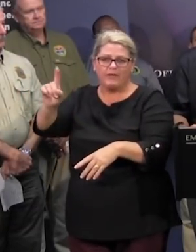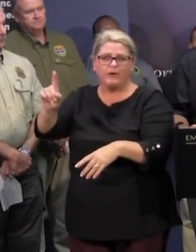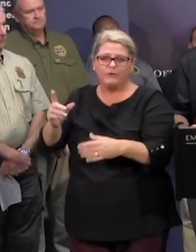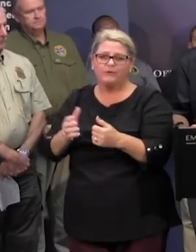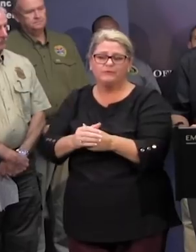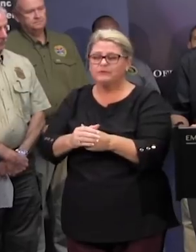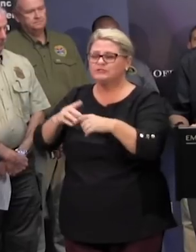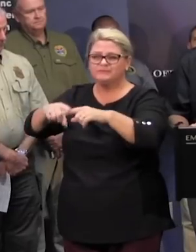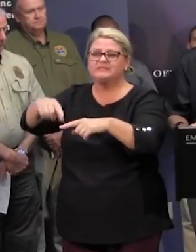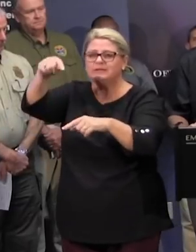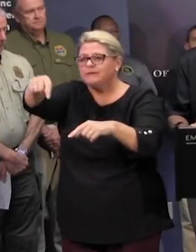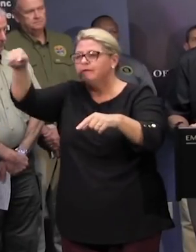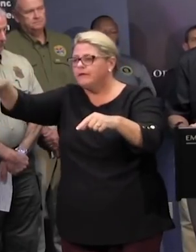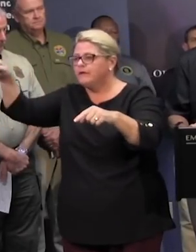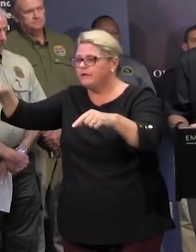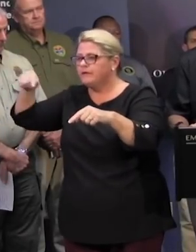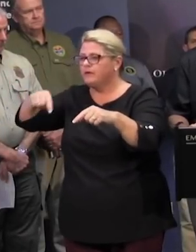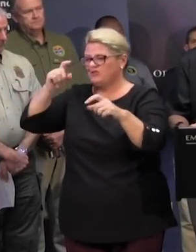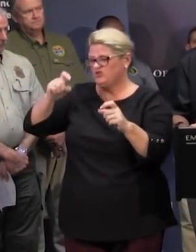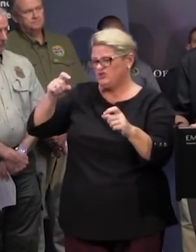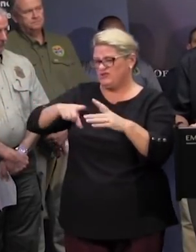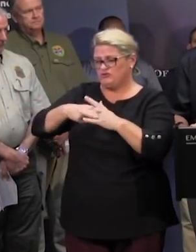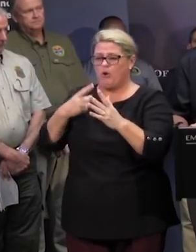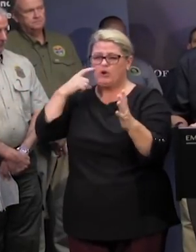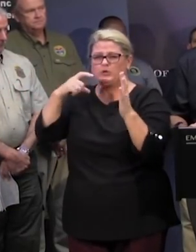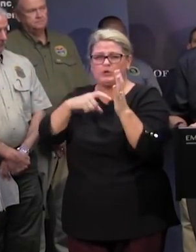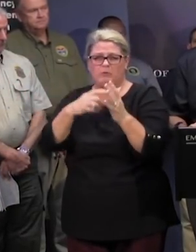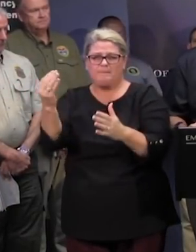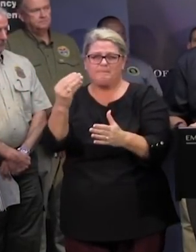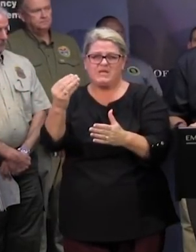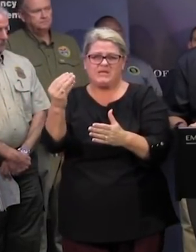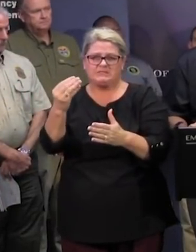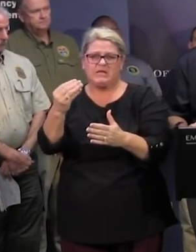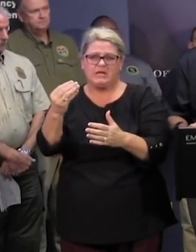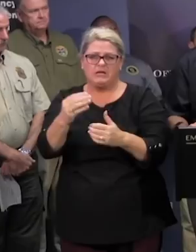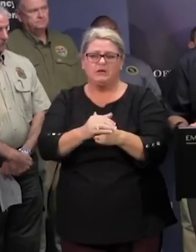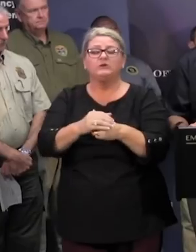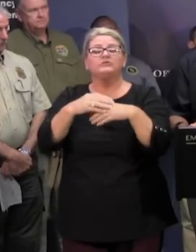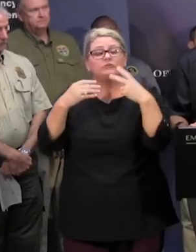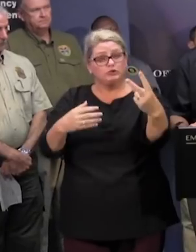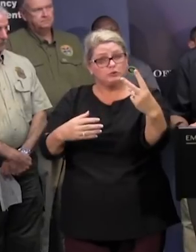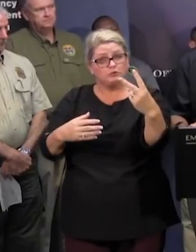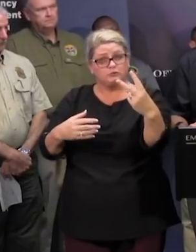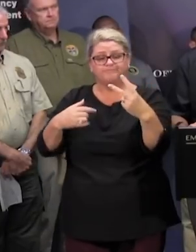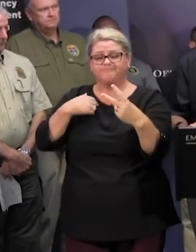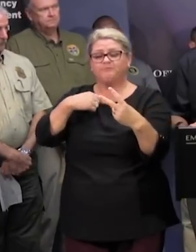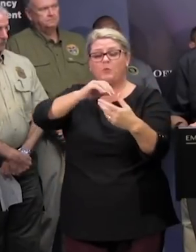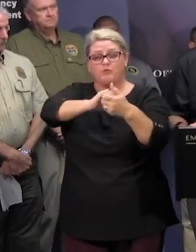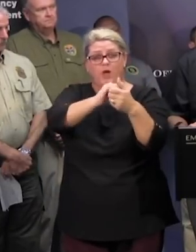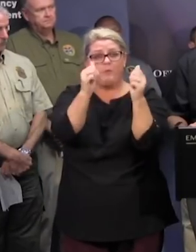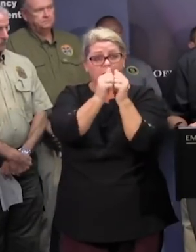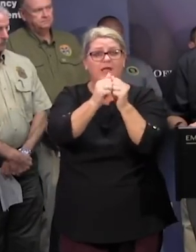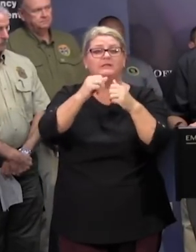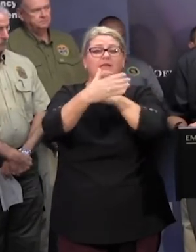may see in the the future and starting as early as early next week so we're doing two things one is we're coordinating with the counties to pre-stage